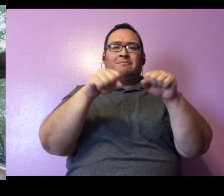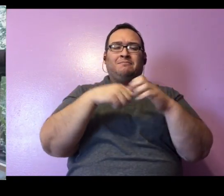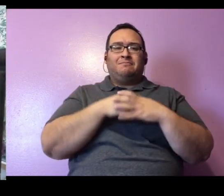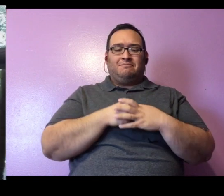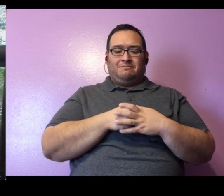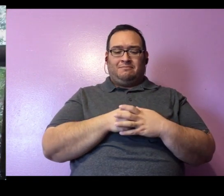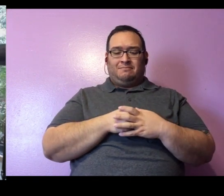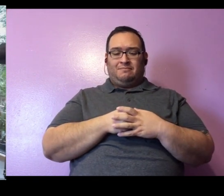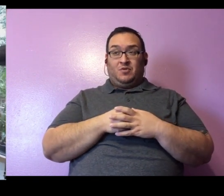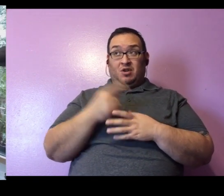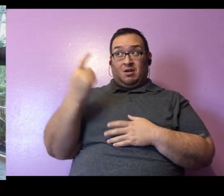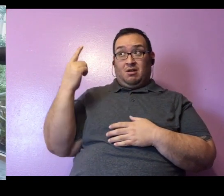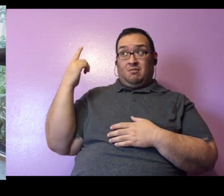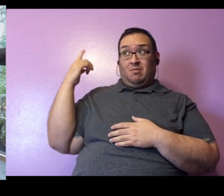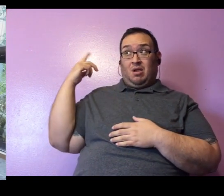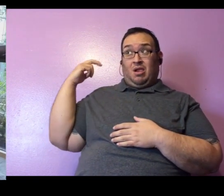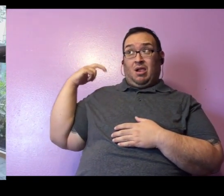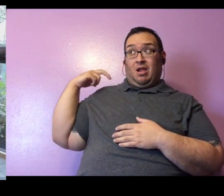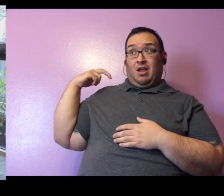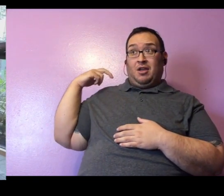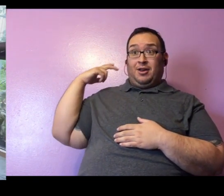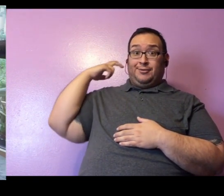Are coming all the way down? No, you're just going to hang out halfway.